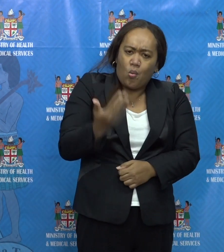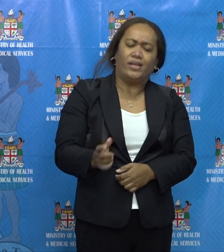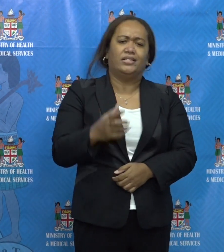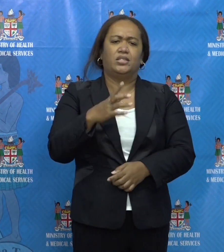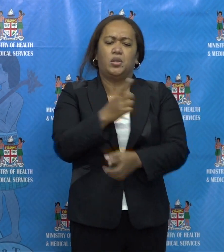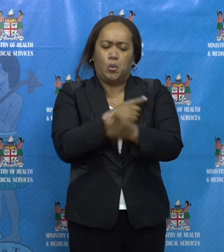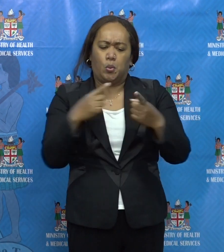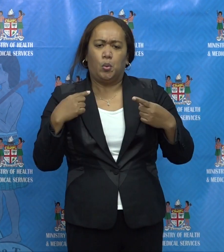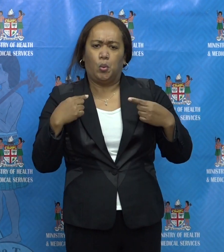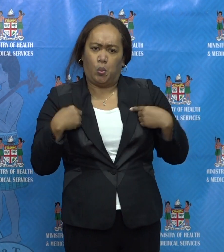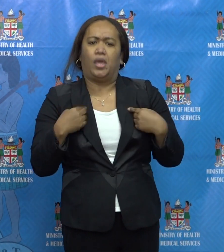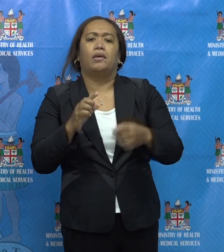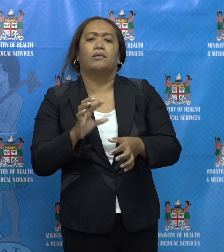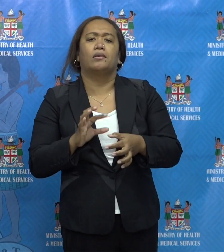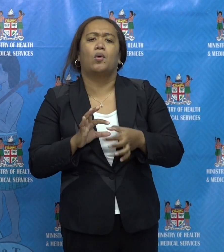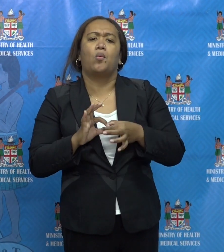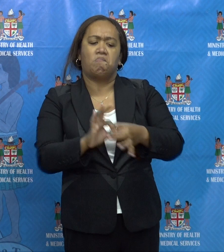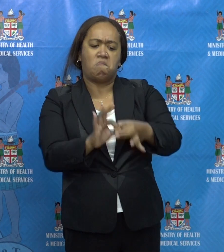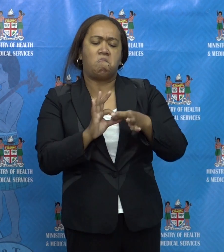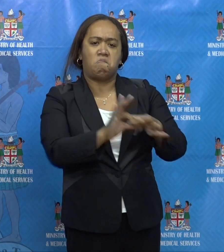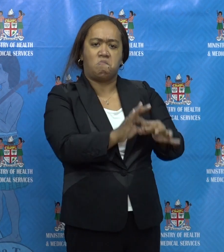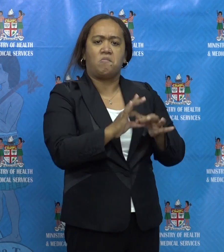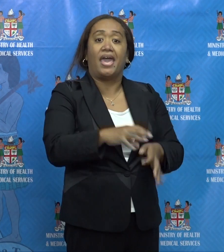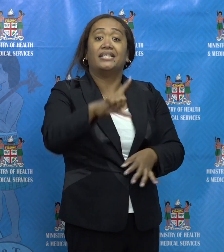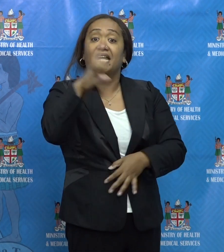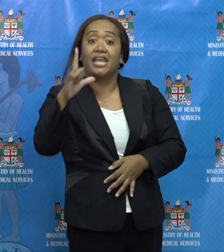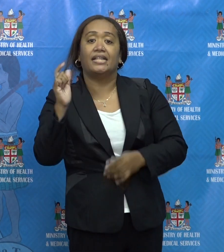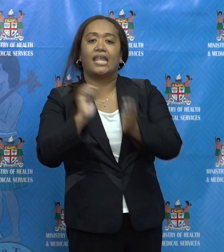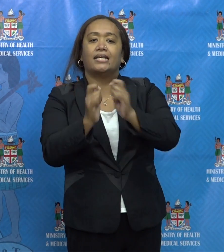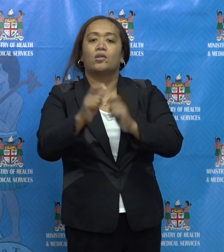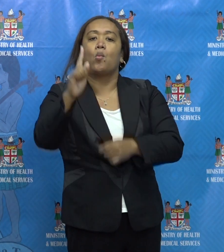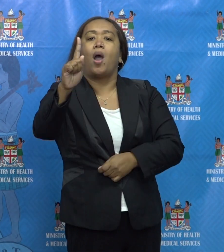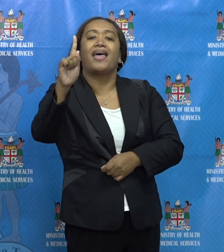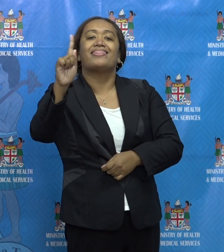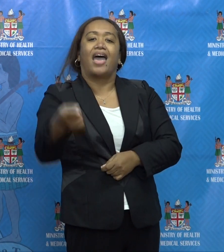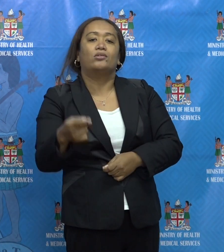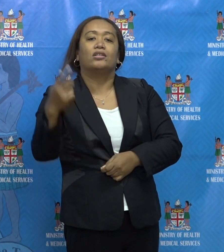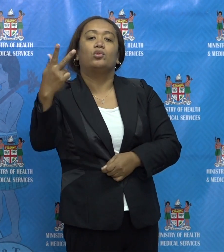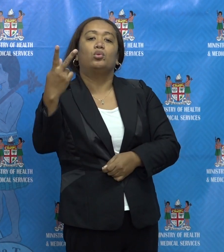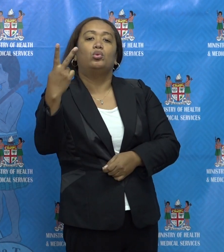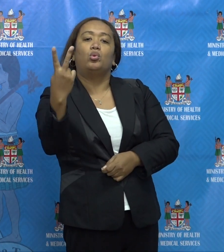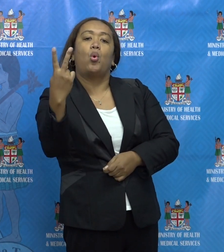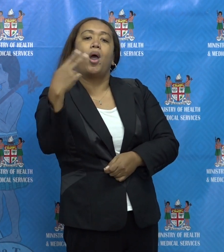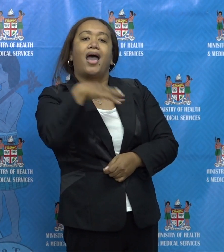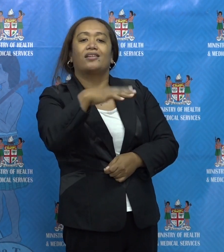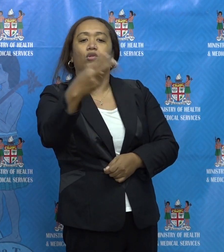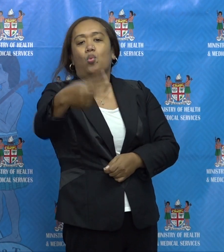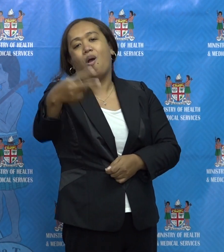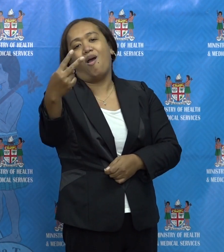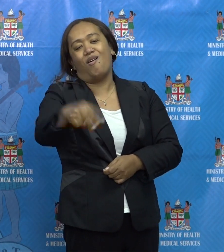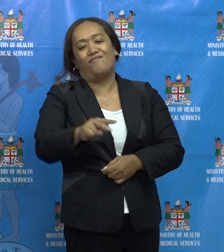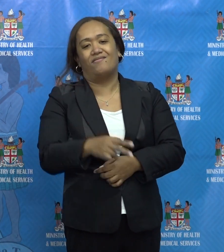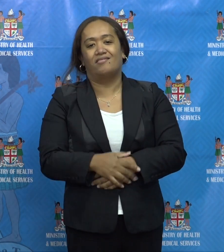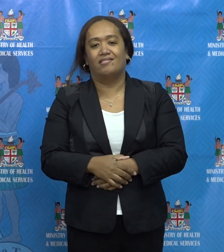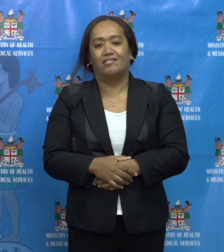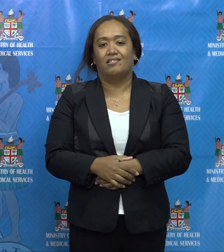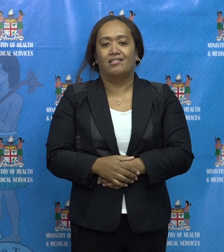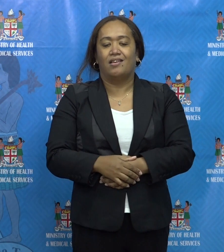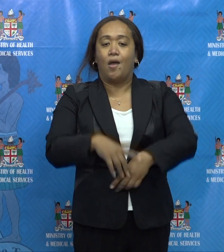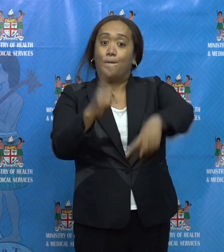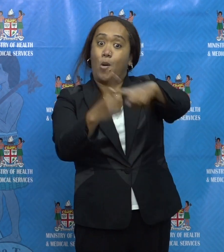and yesterday we tested 1,212 samples. Our overall test positivity is 0